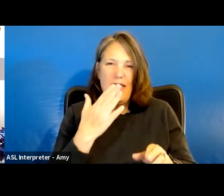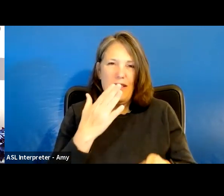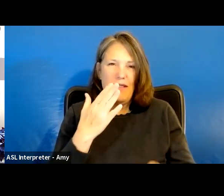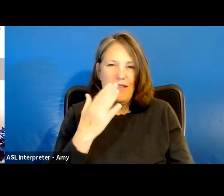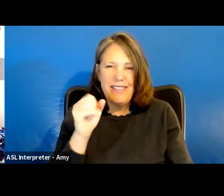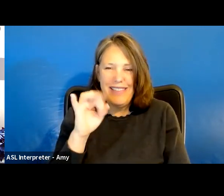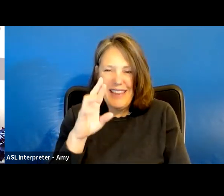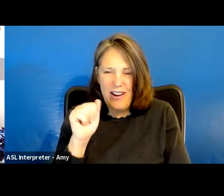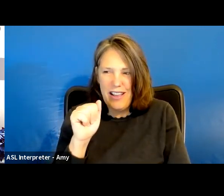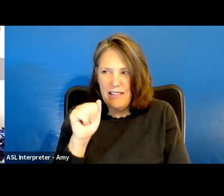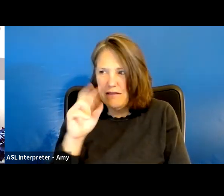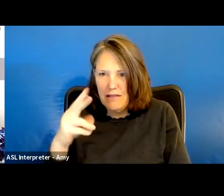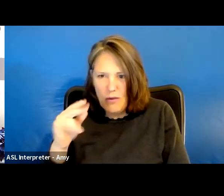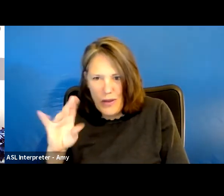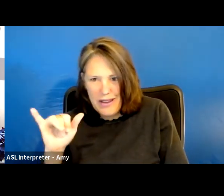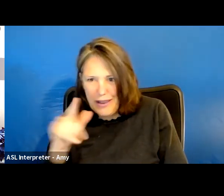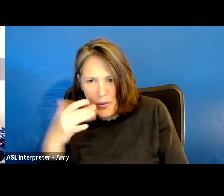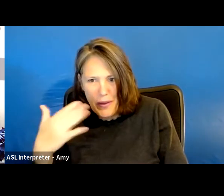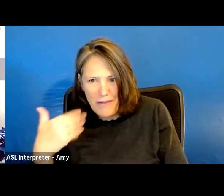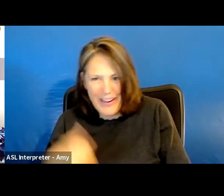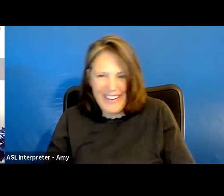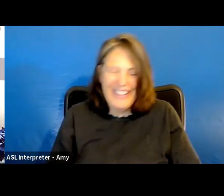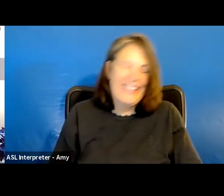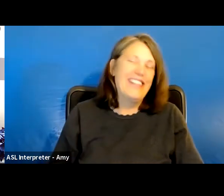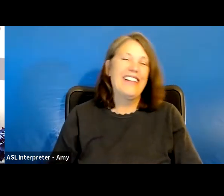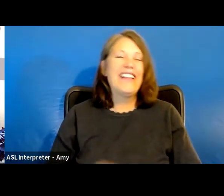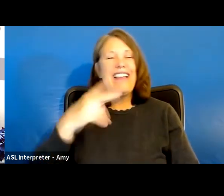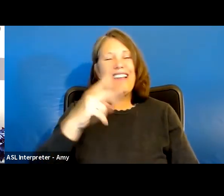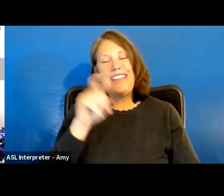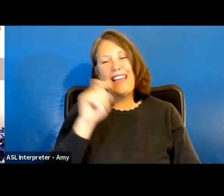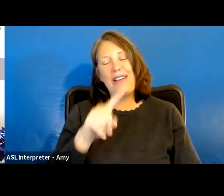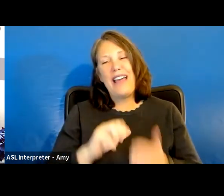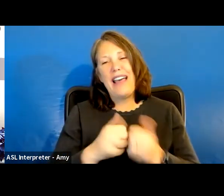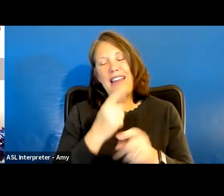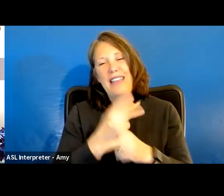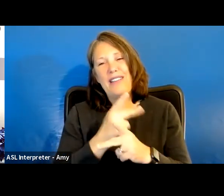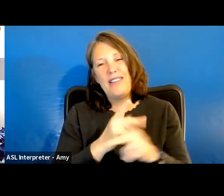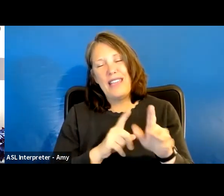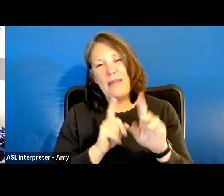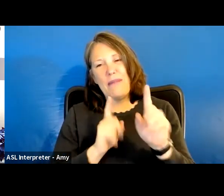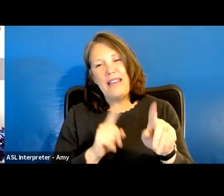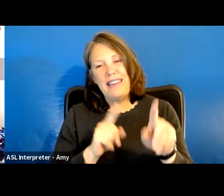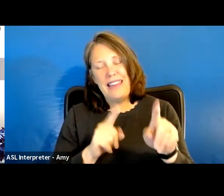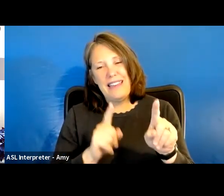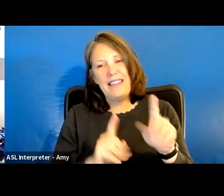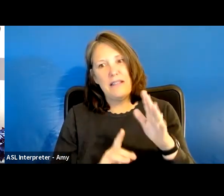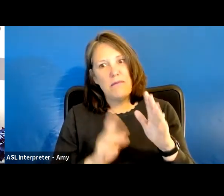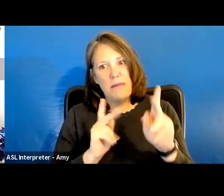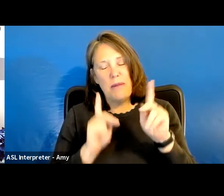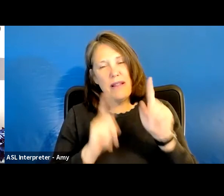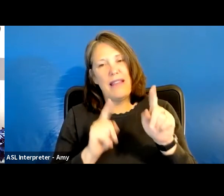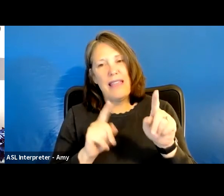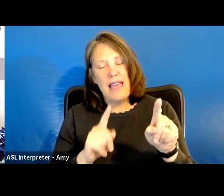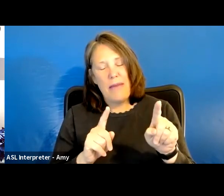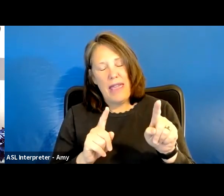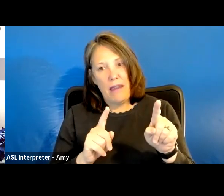whoever. Second question. How do you keep attendance up over the 11 weeks of class? Yes. I should